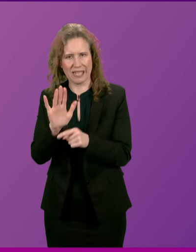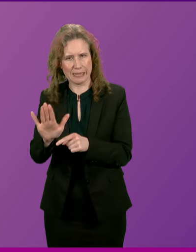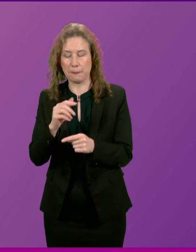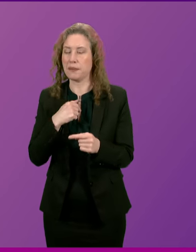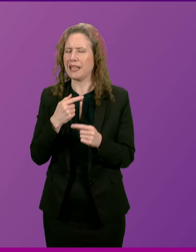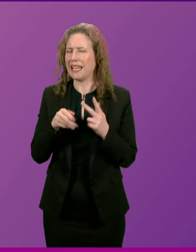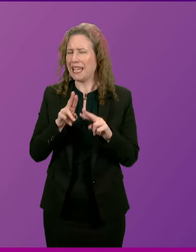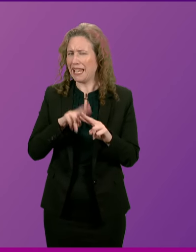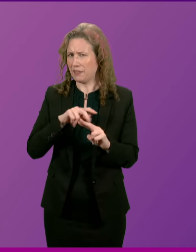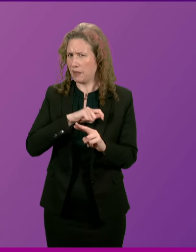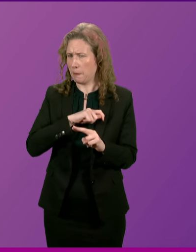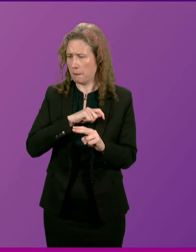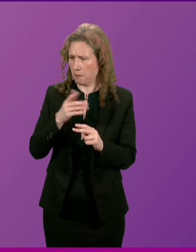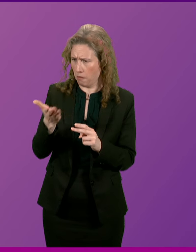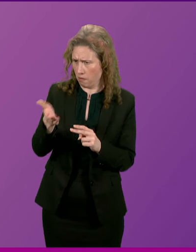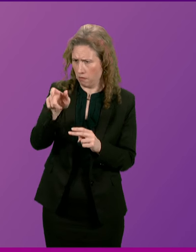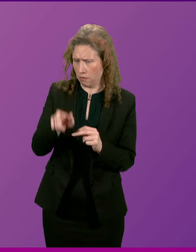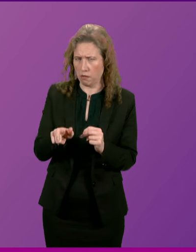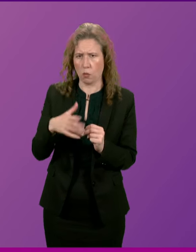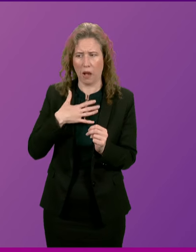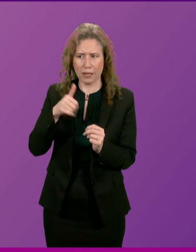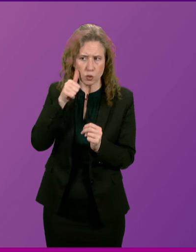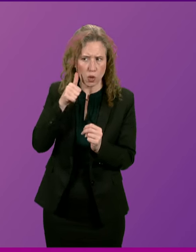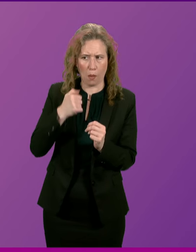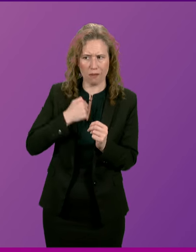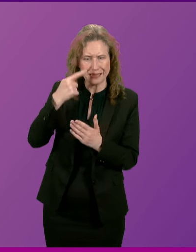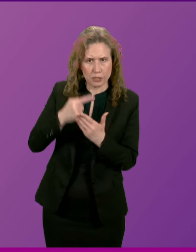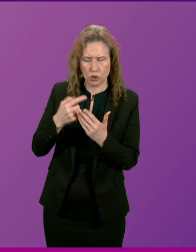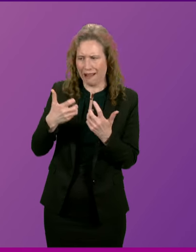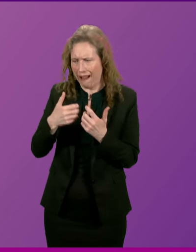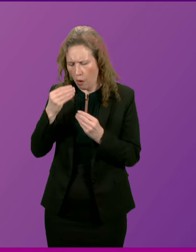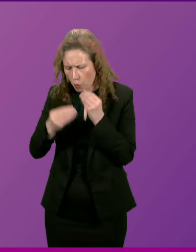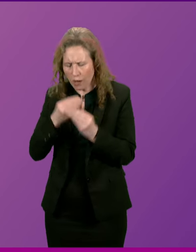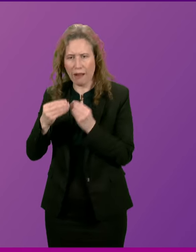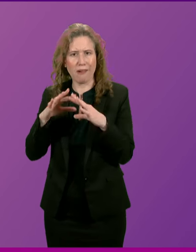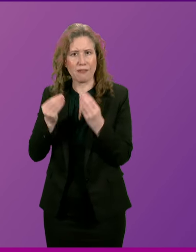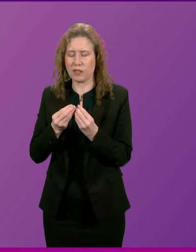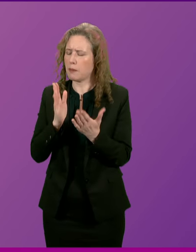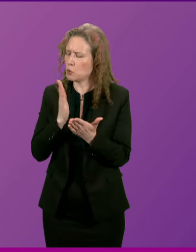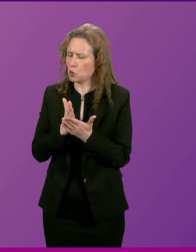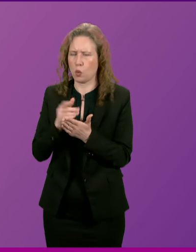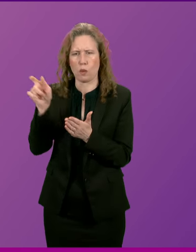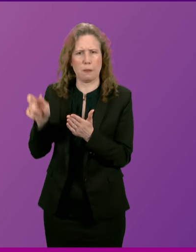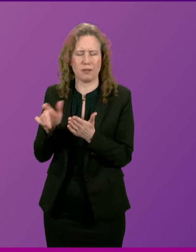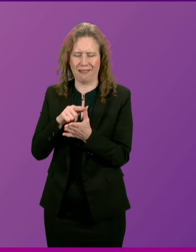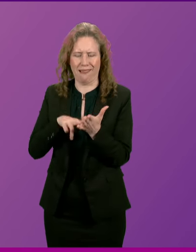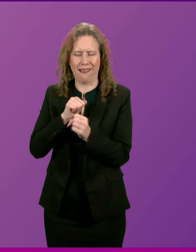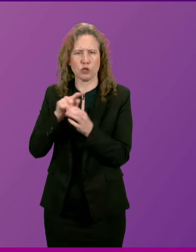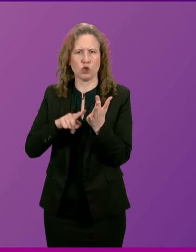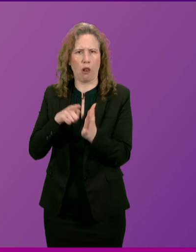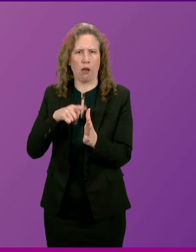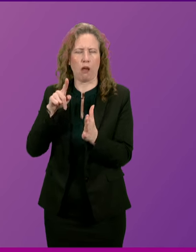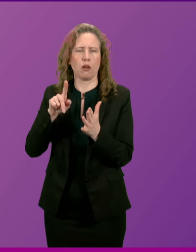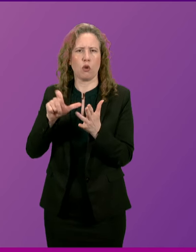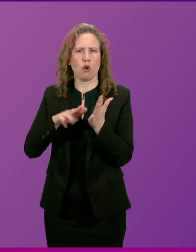keen to understand some of the thinking behind the decisions that have been made, I'm sure that Angela Constance would be more than happy to meet with her.